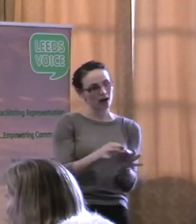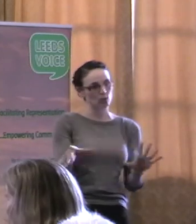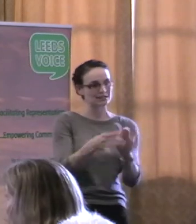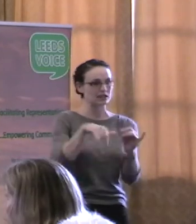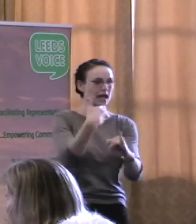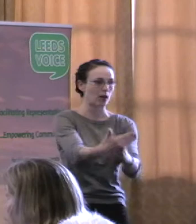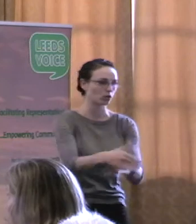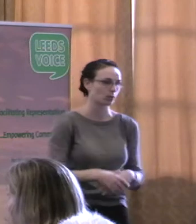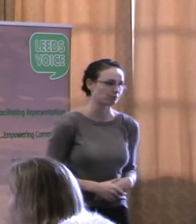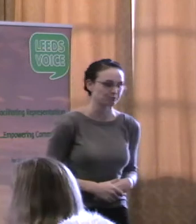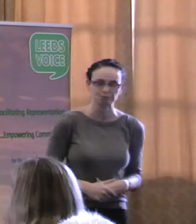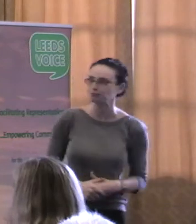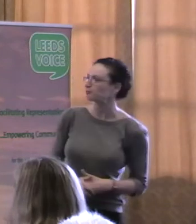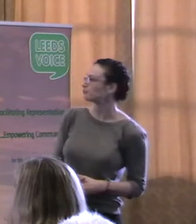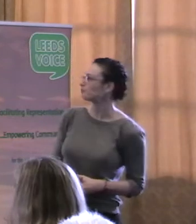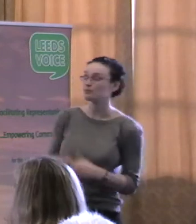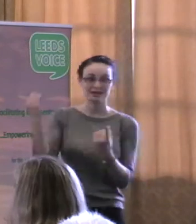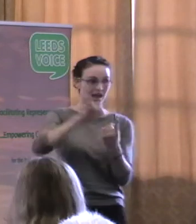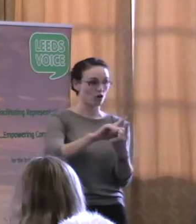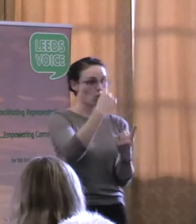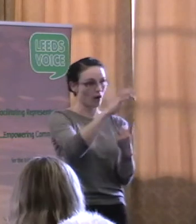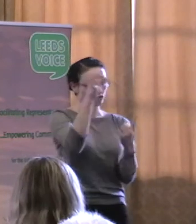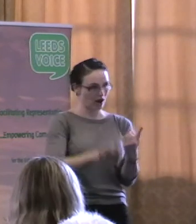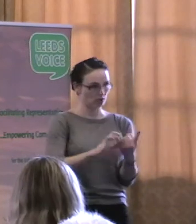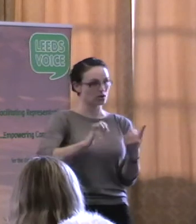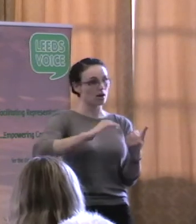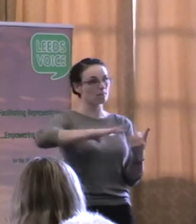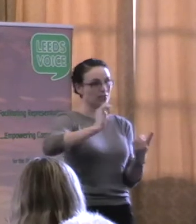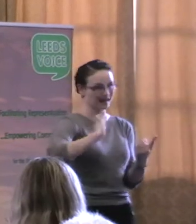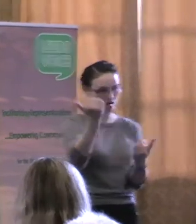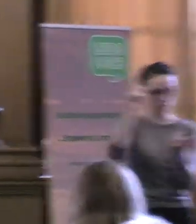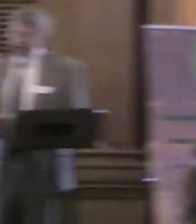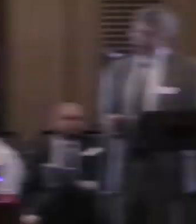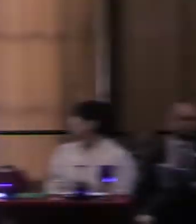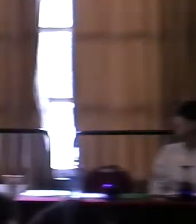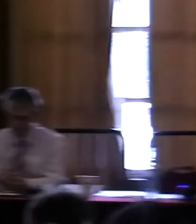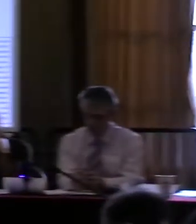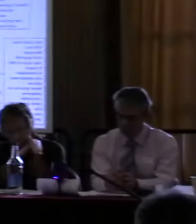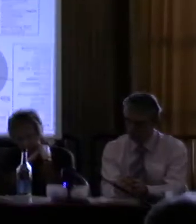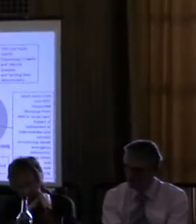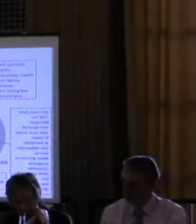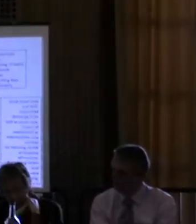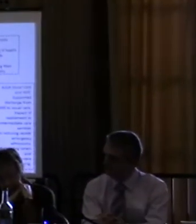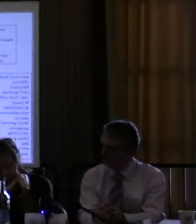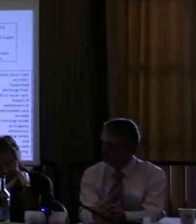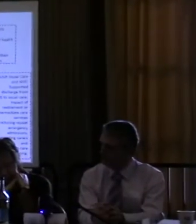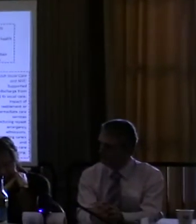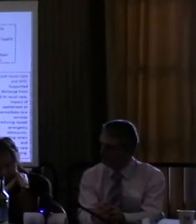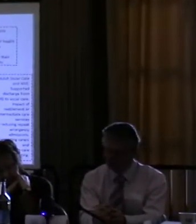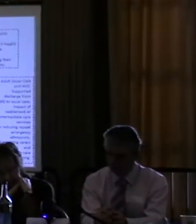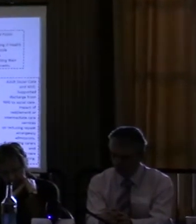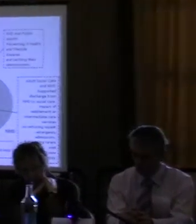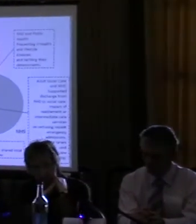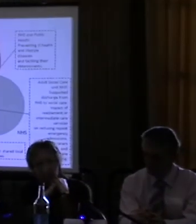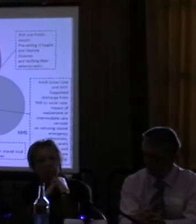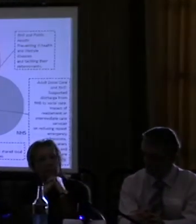Next overhead, please. One on public health, one on NHS, and one on social care. Now, I want to go back to